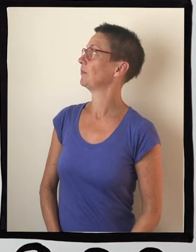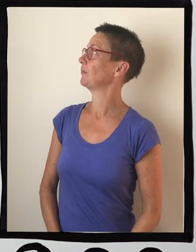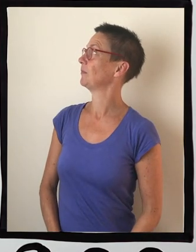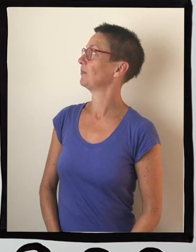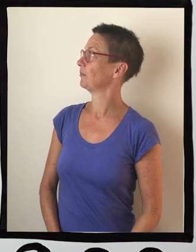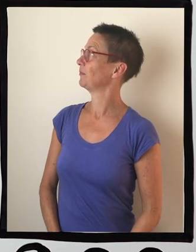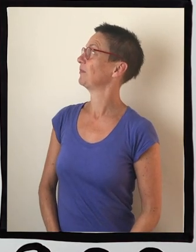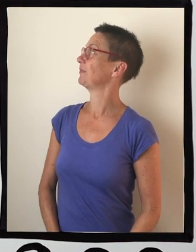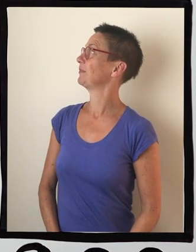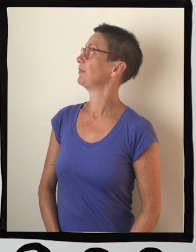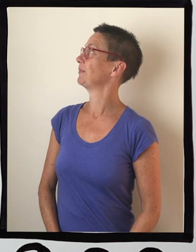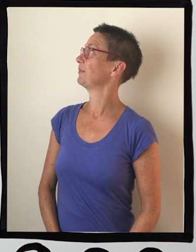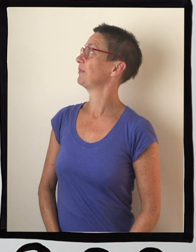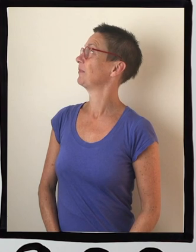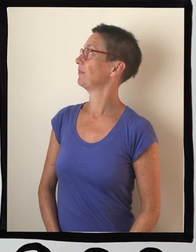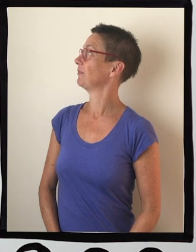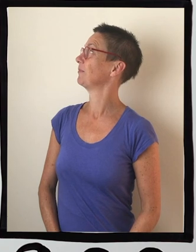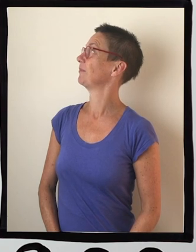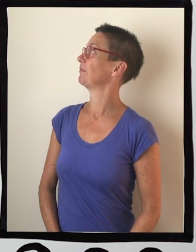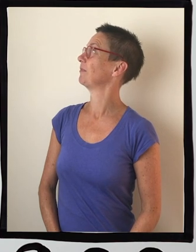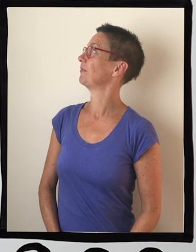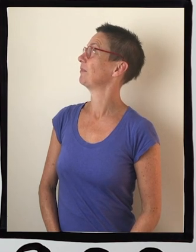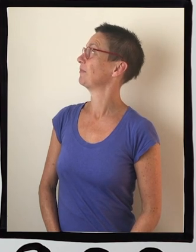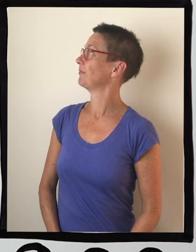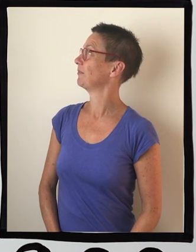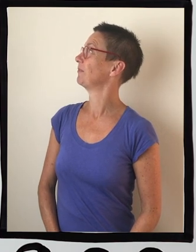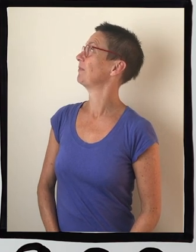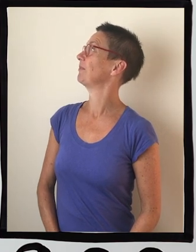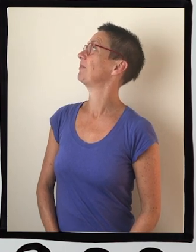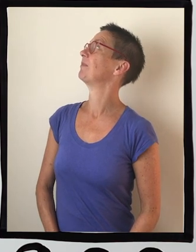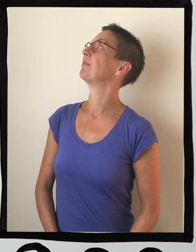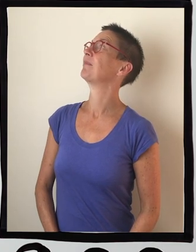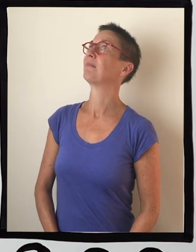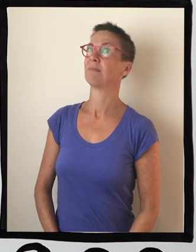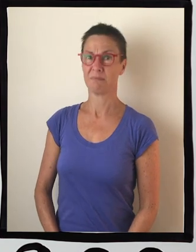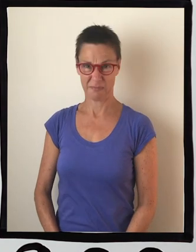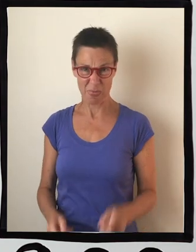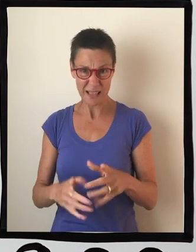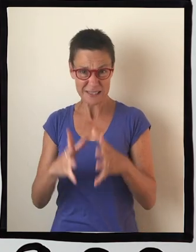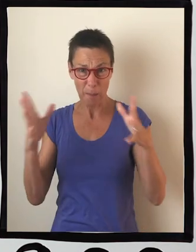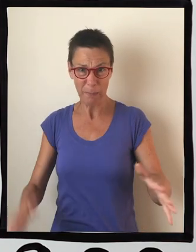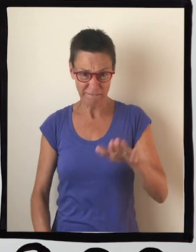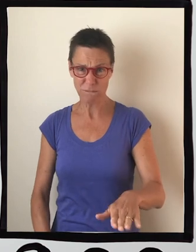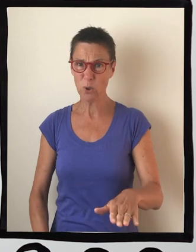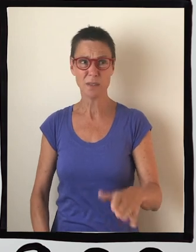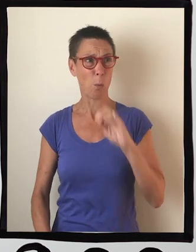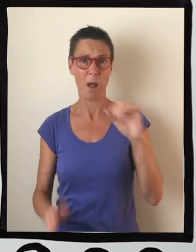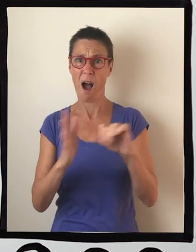Three. Three. Four. Five. That's a massive foot. You couldn't find a shoe for a foot that big. You